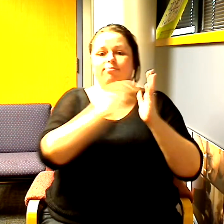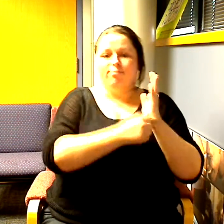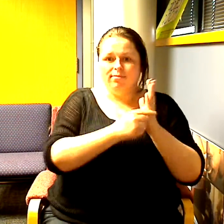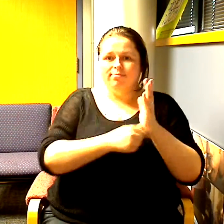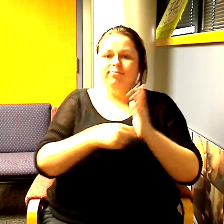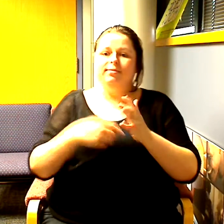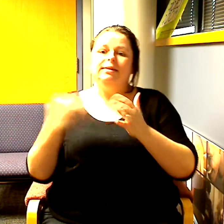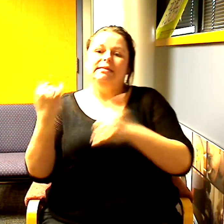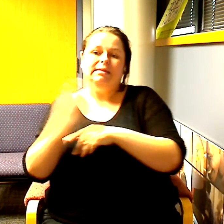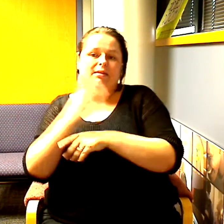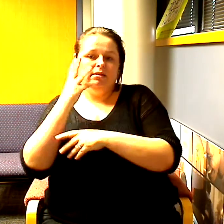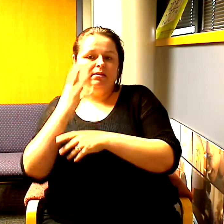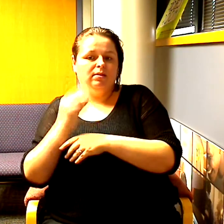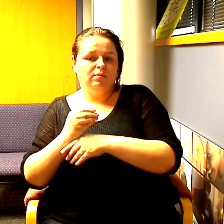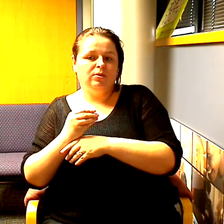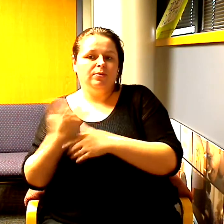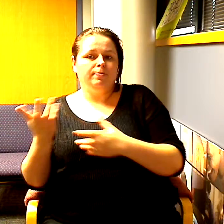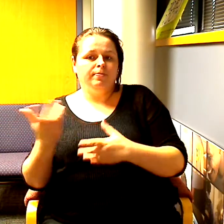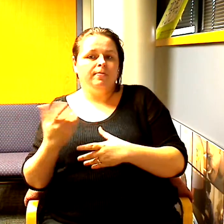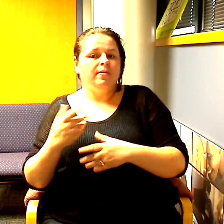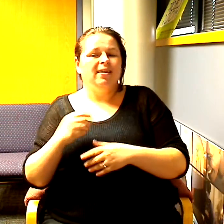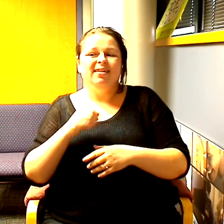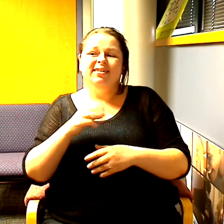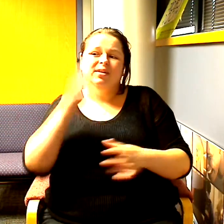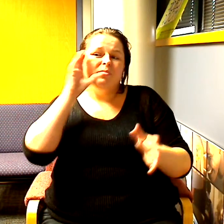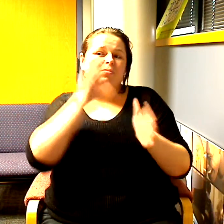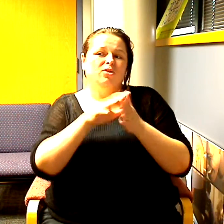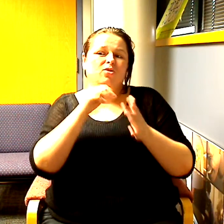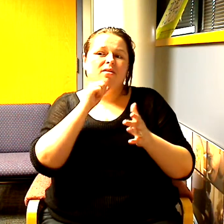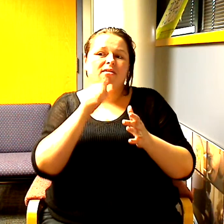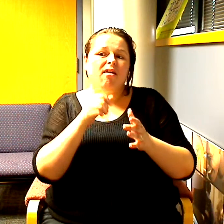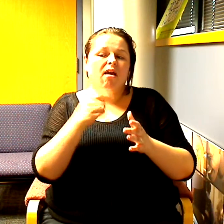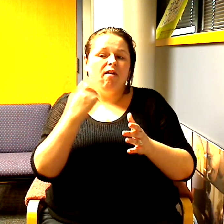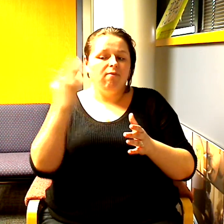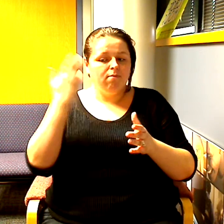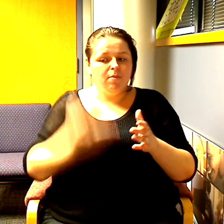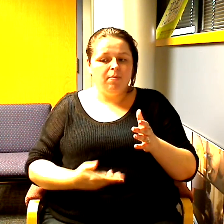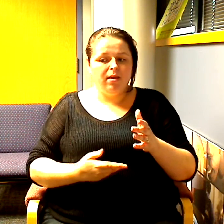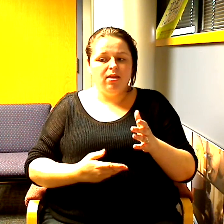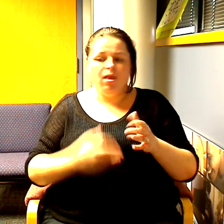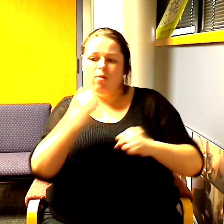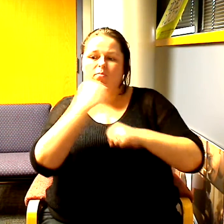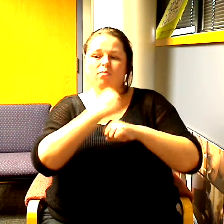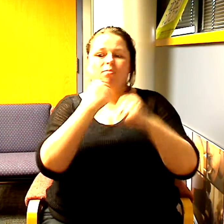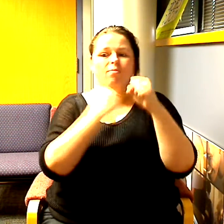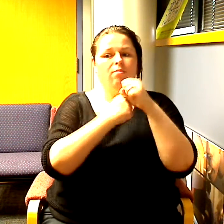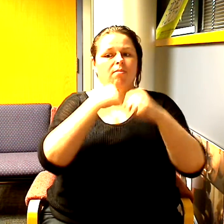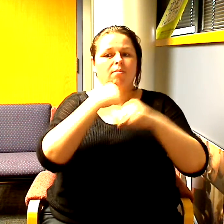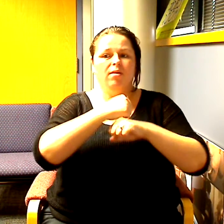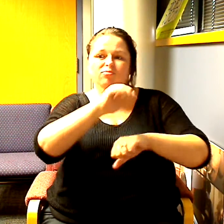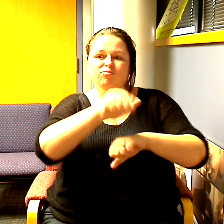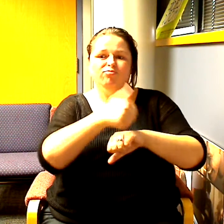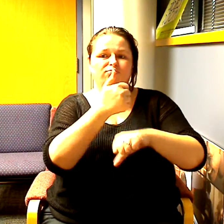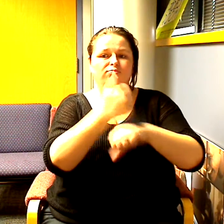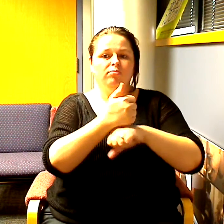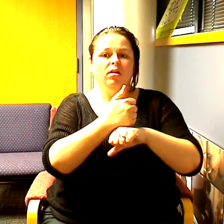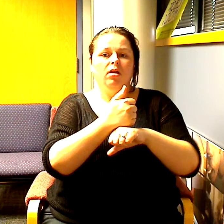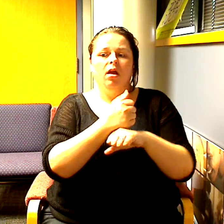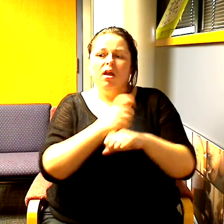what you're seeing is that these pictures are not pictures of me they are constructions and they are construction by professionals